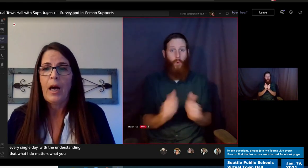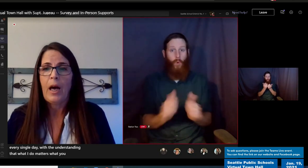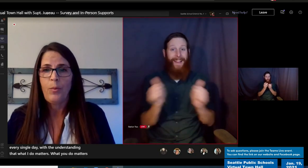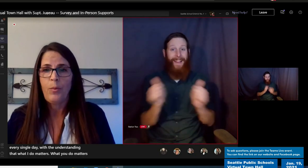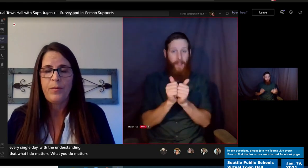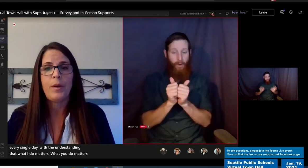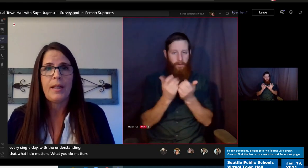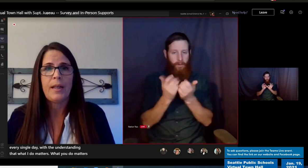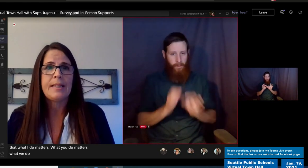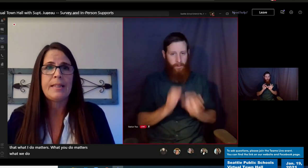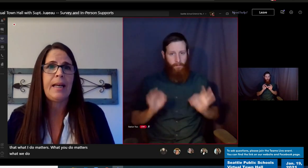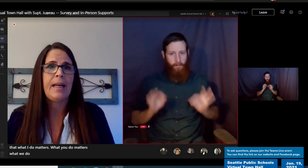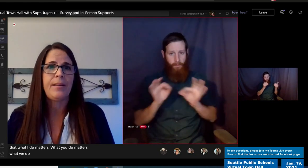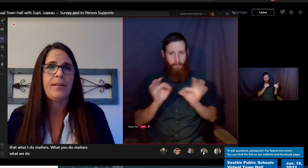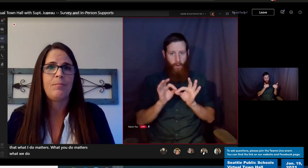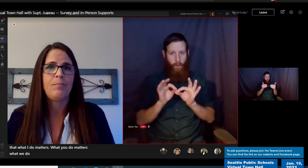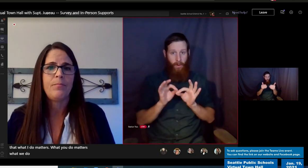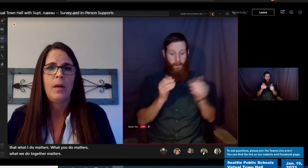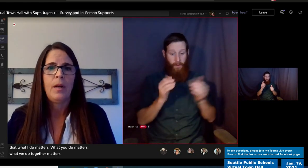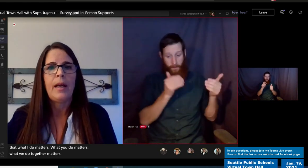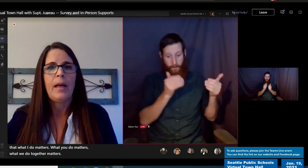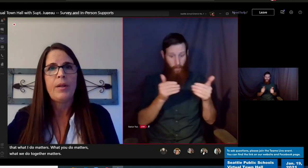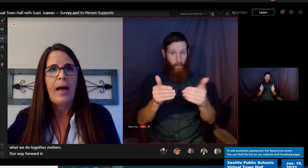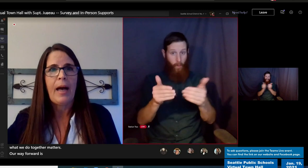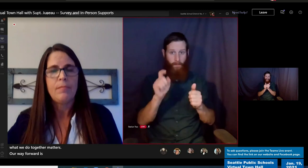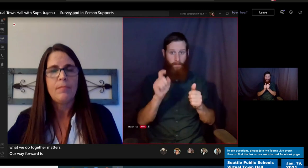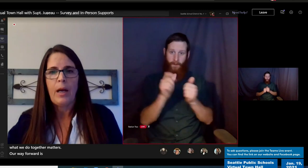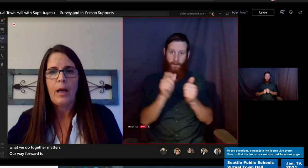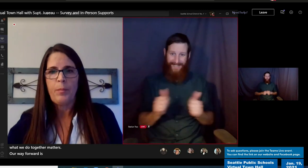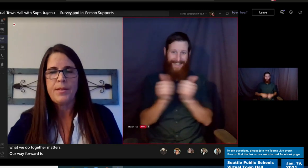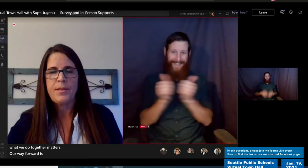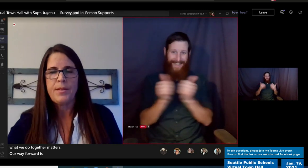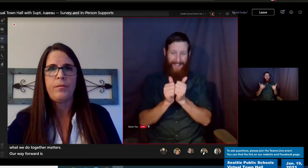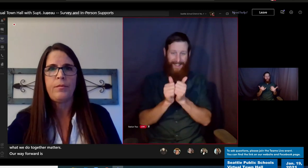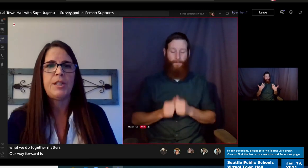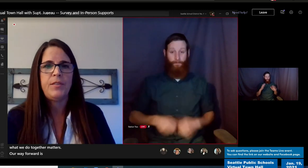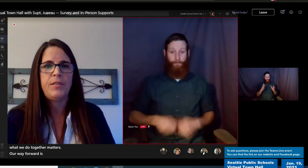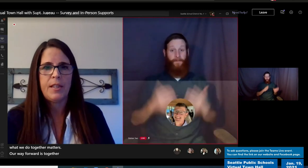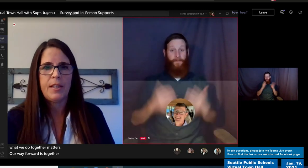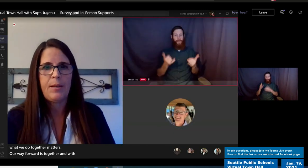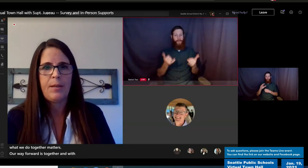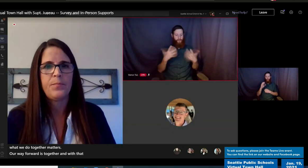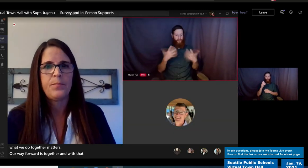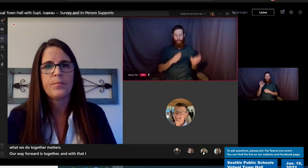way forward is together. And with that, I will pass it over to Chief Jesse.